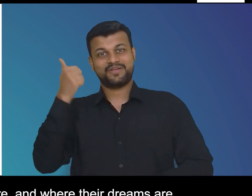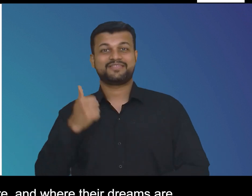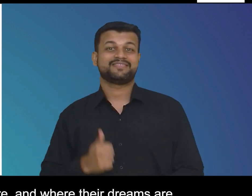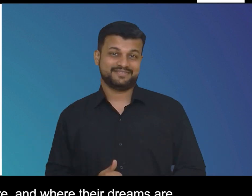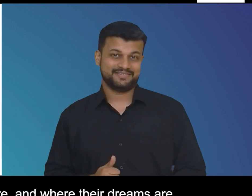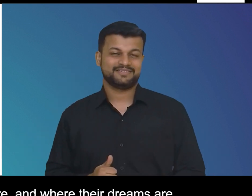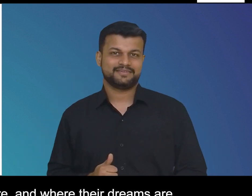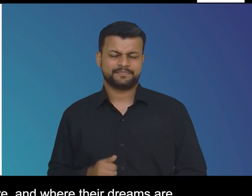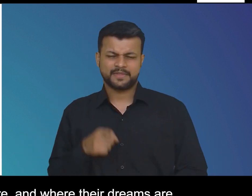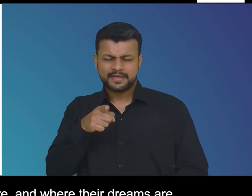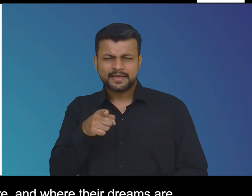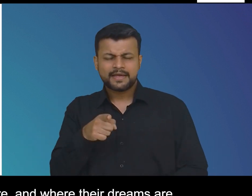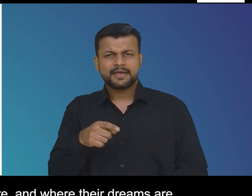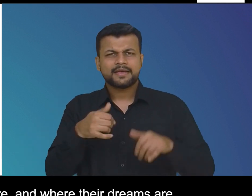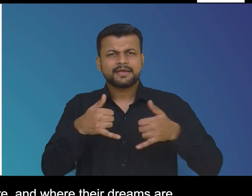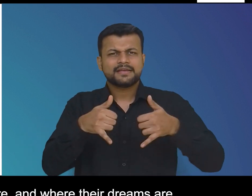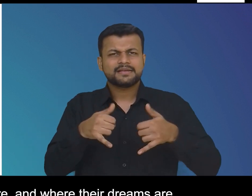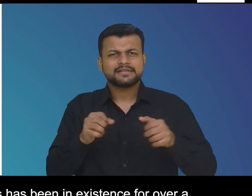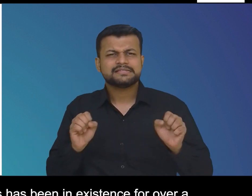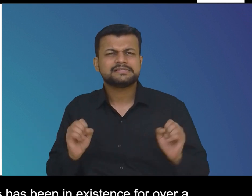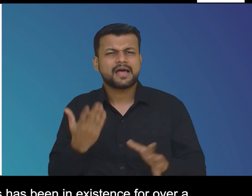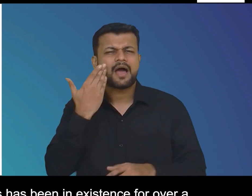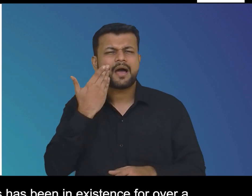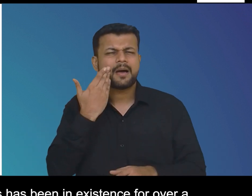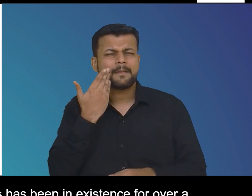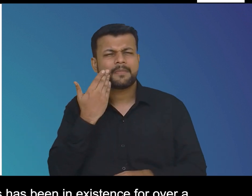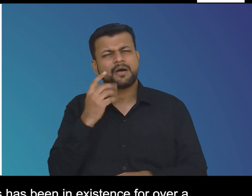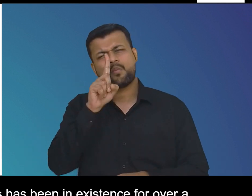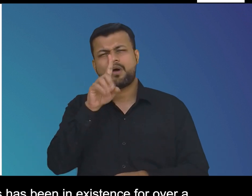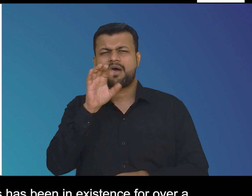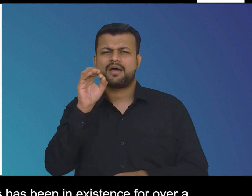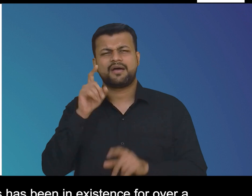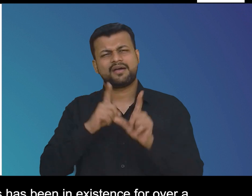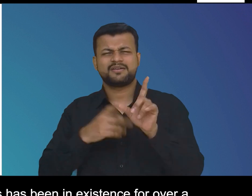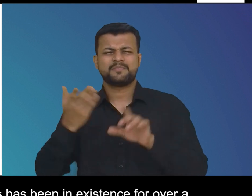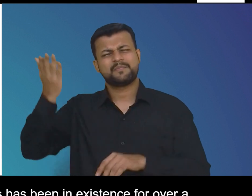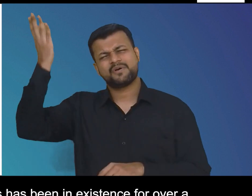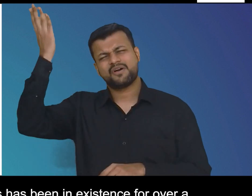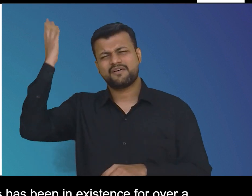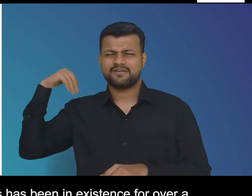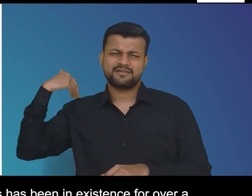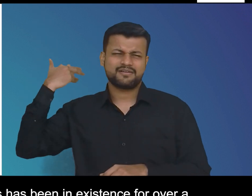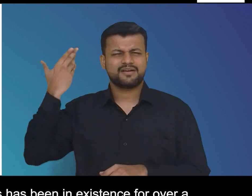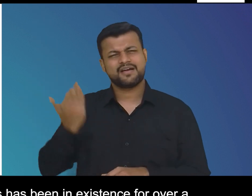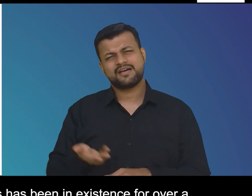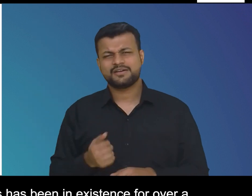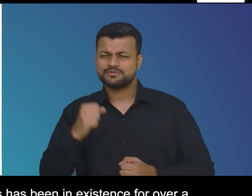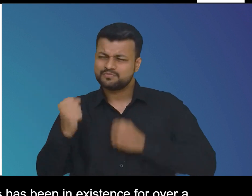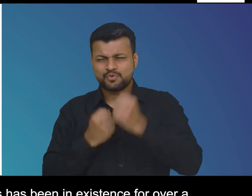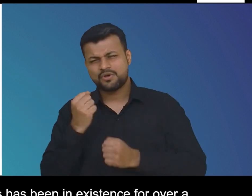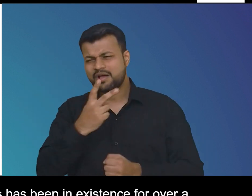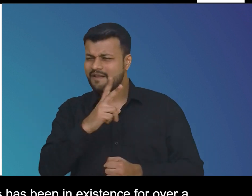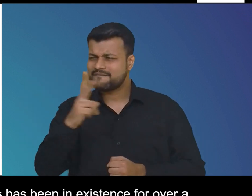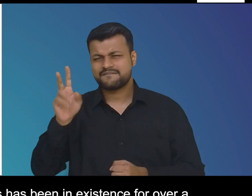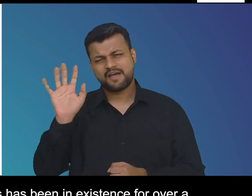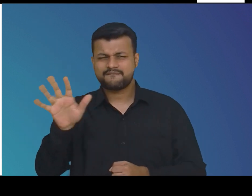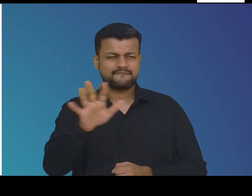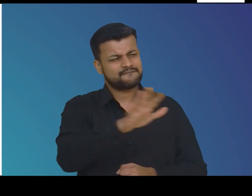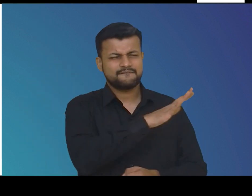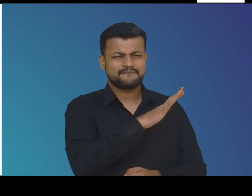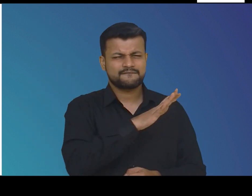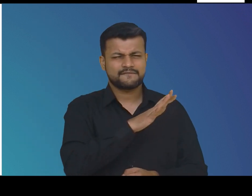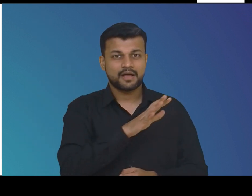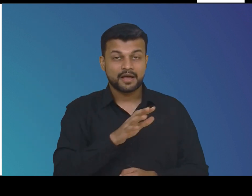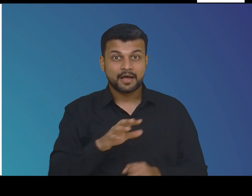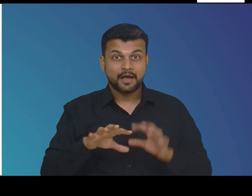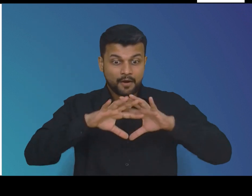them in the future sports for persons with disabilities has been in existence for over a hundred years but